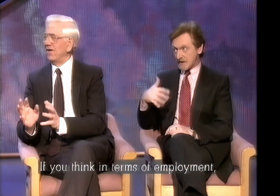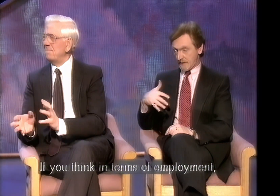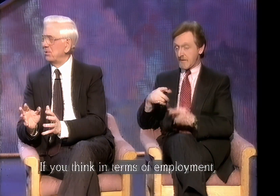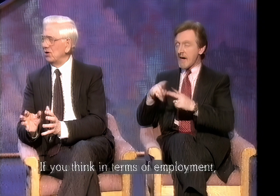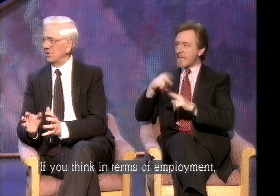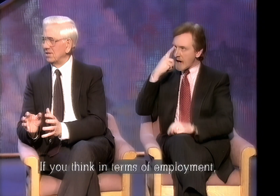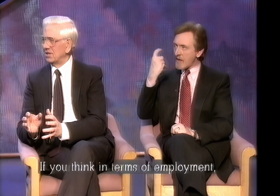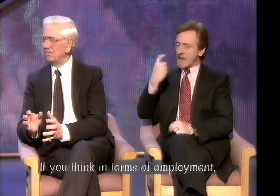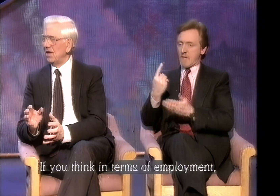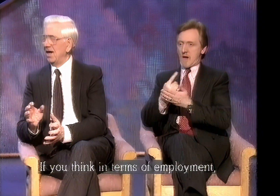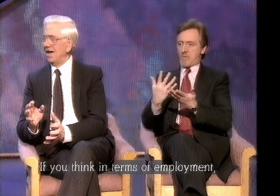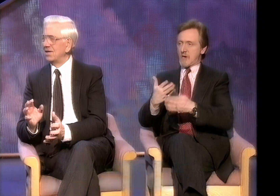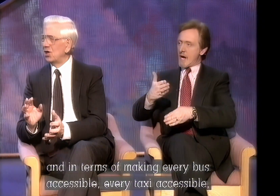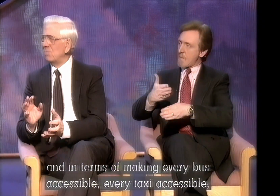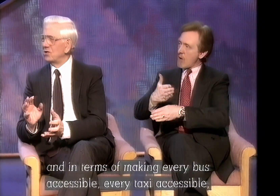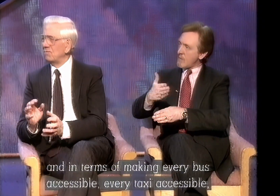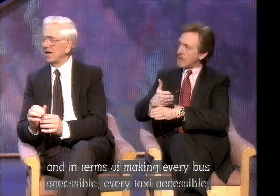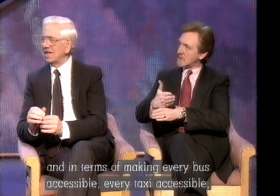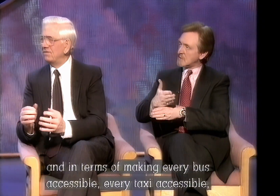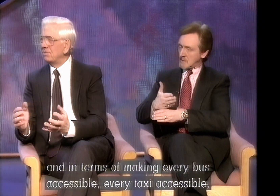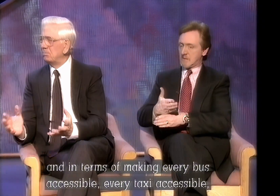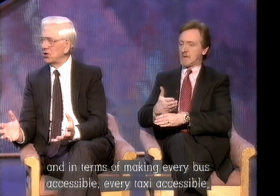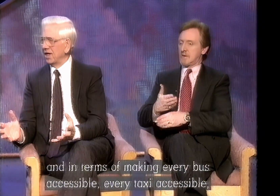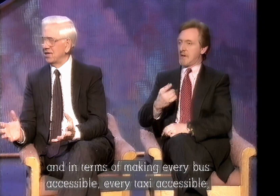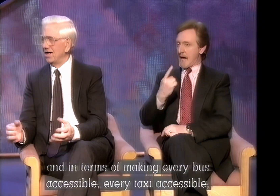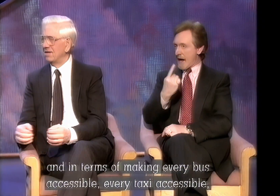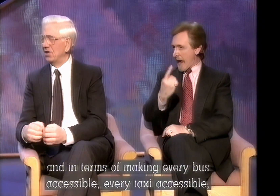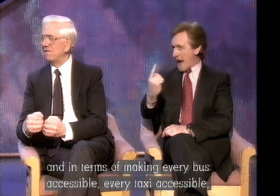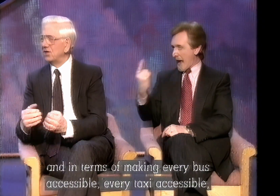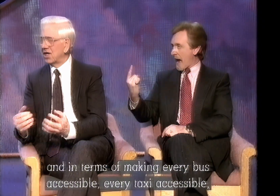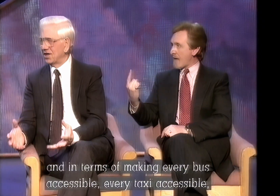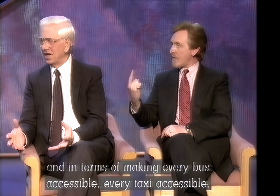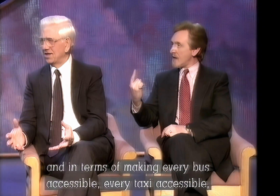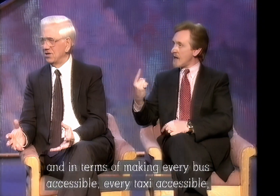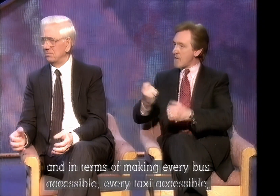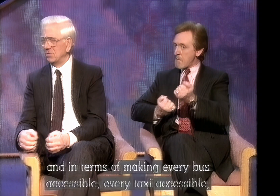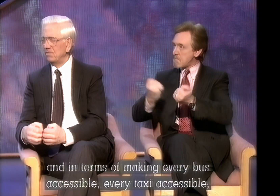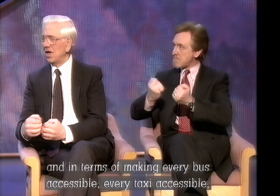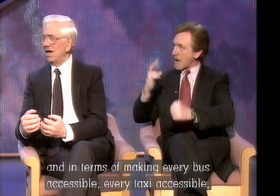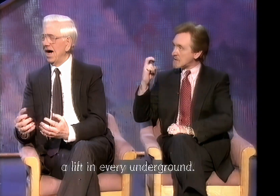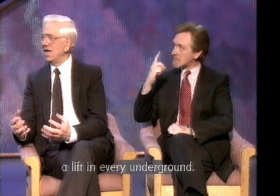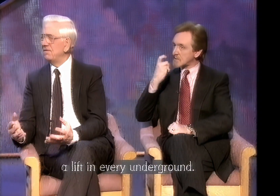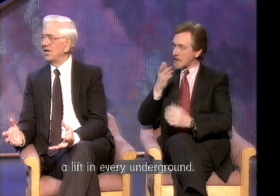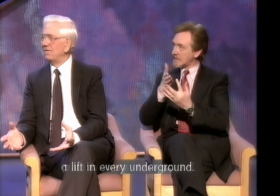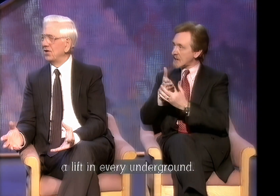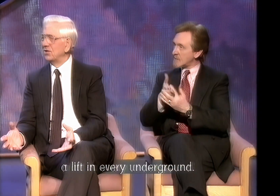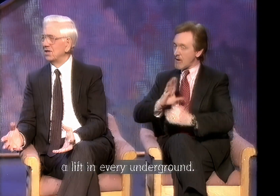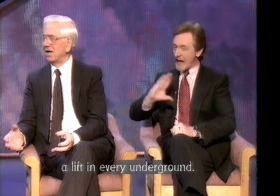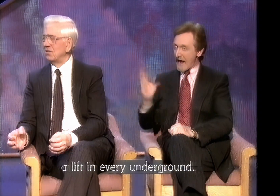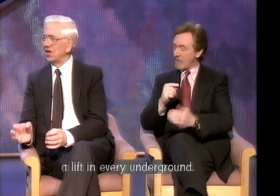employment and in terms of making every bus accessible, every taxi accessible, a lift in every underground. It